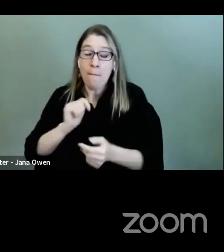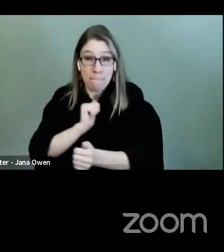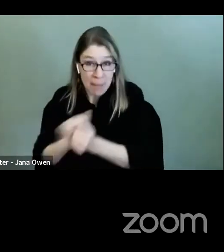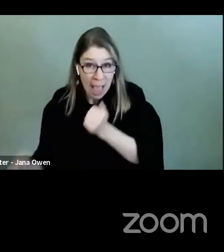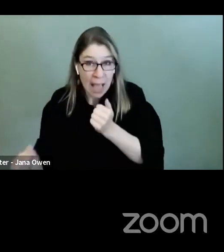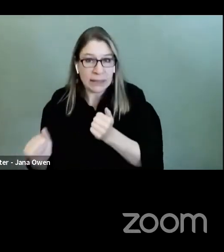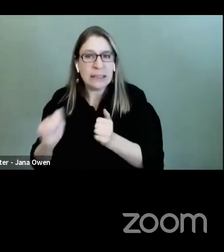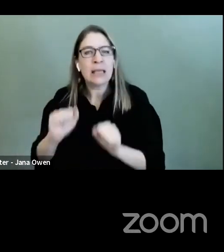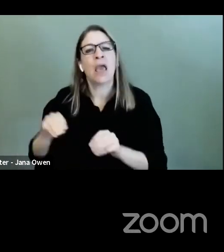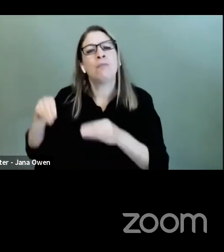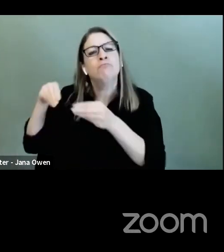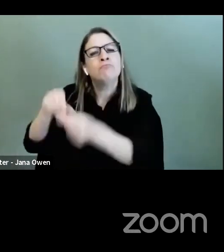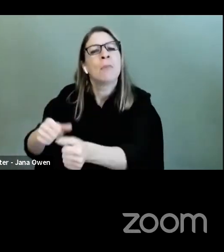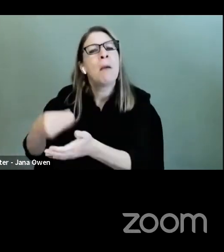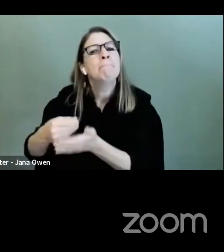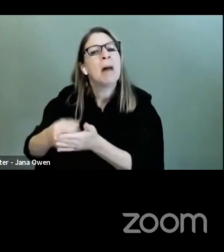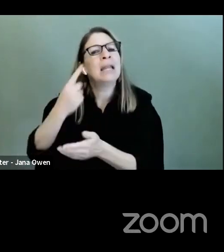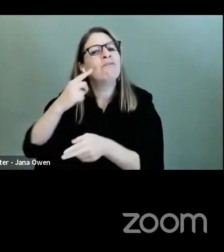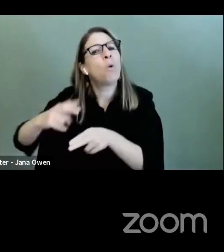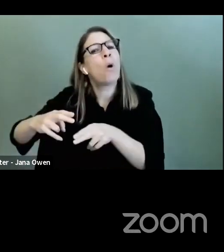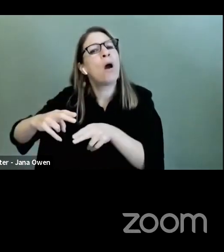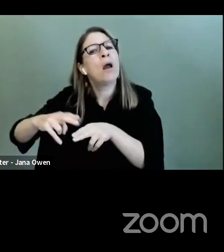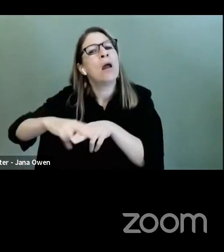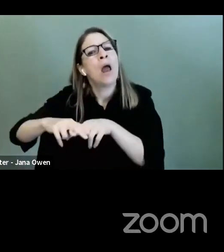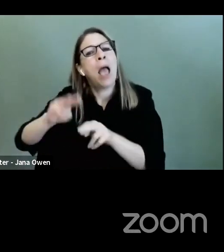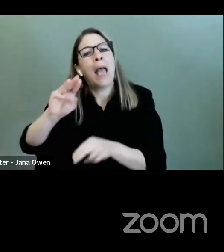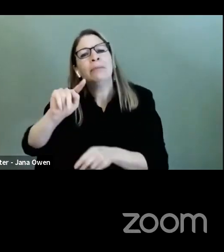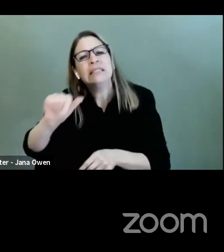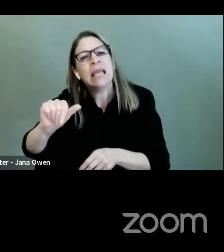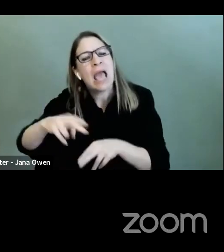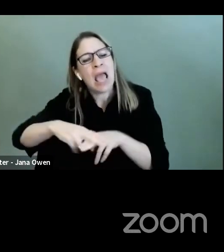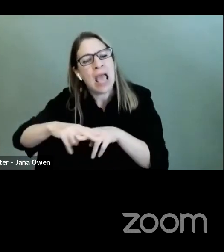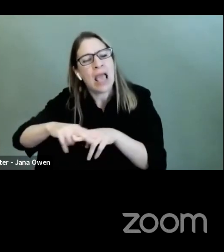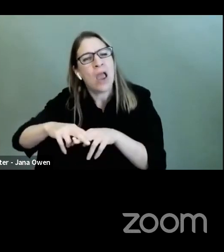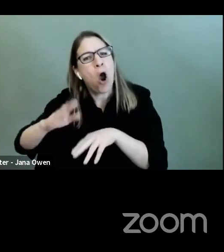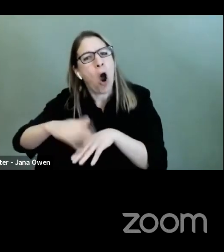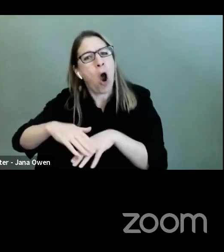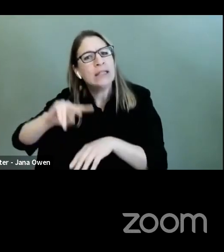New York and New Jersey, improving handicap, improving